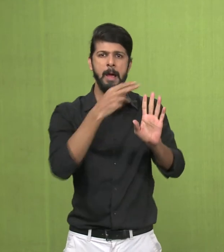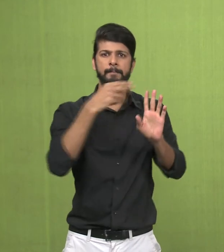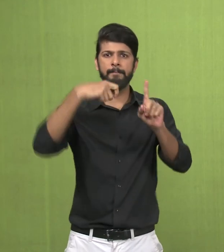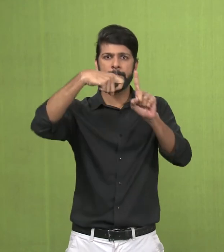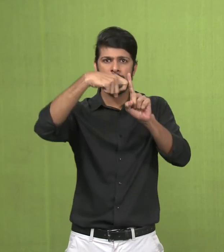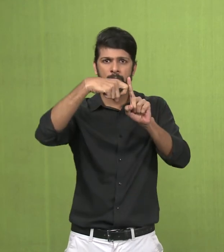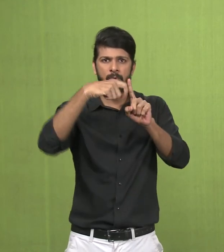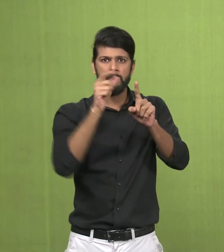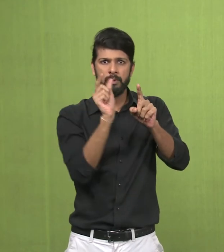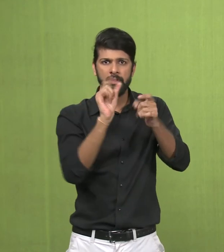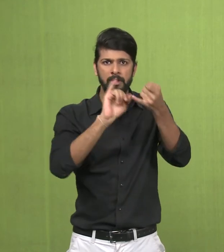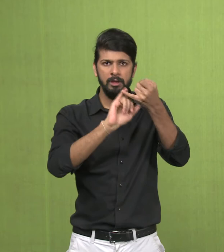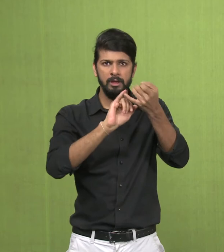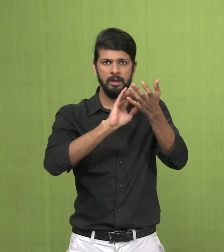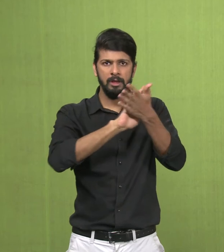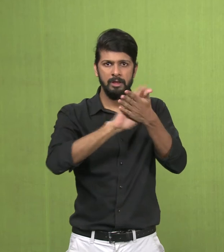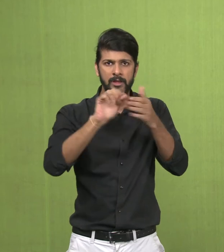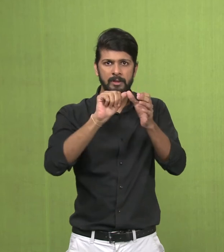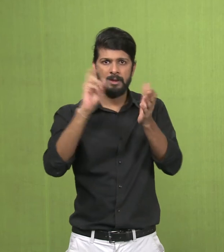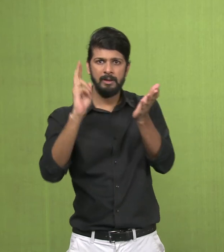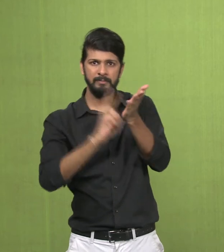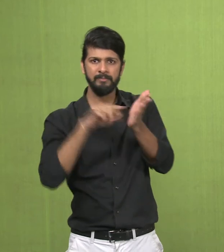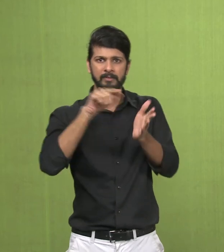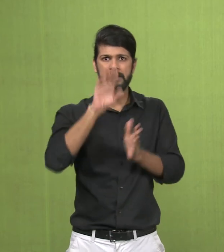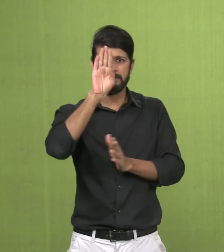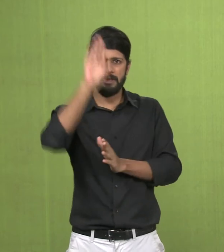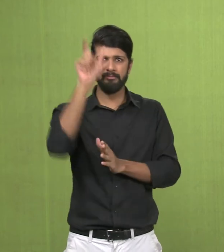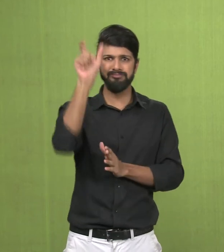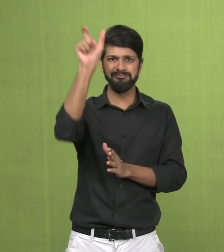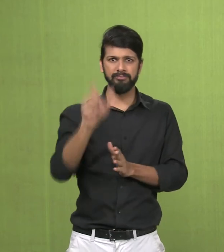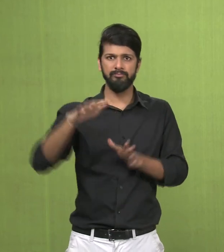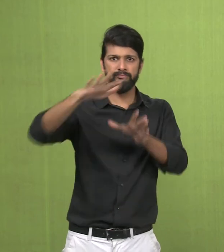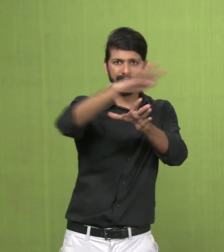First is the Gandhara Art, this was during the Kushan dynasty.